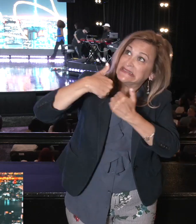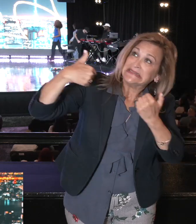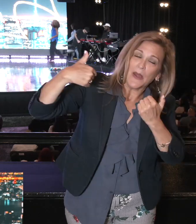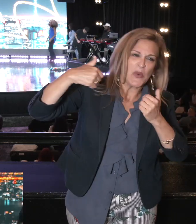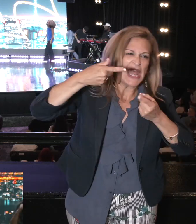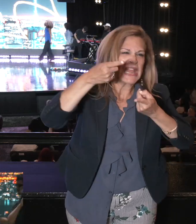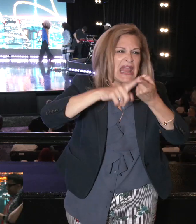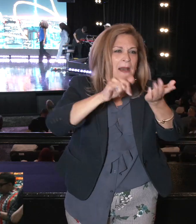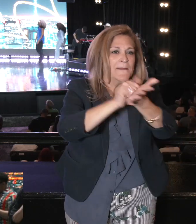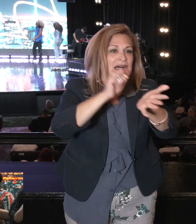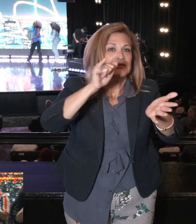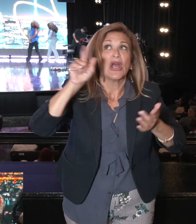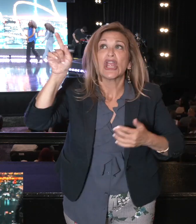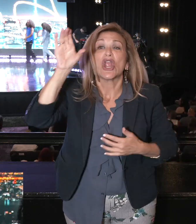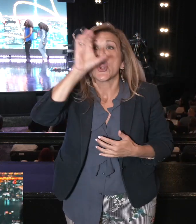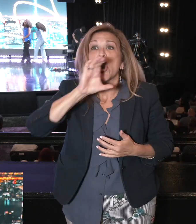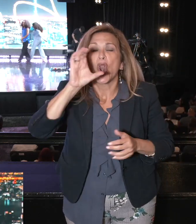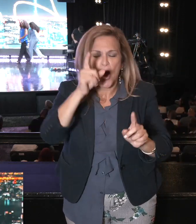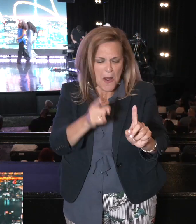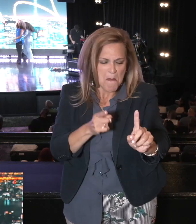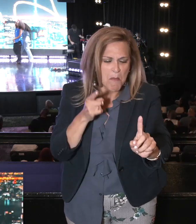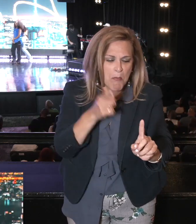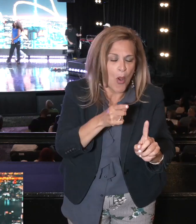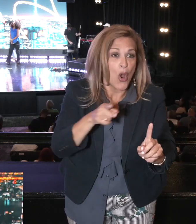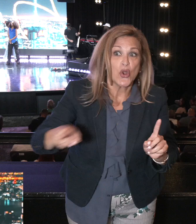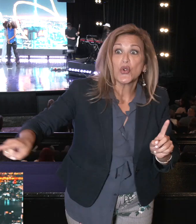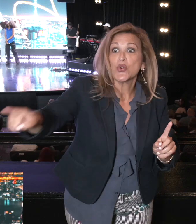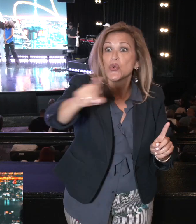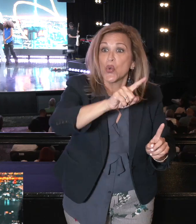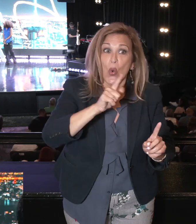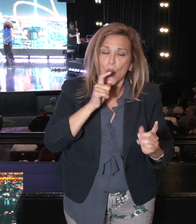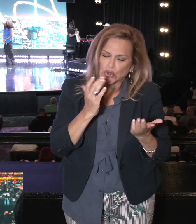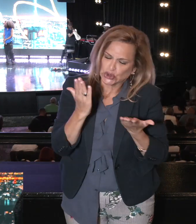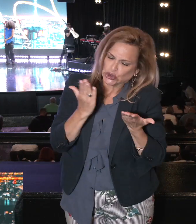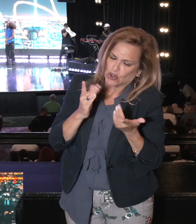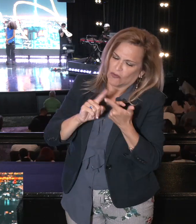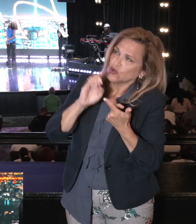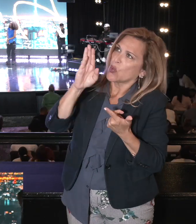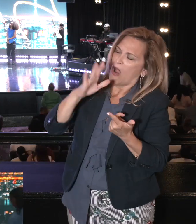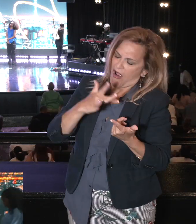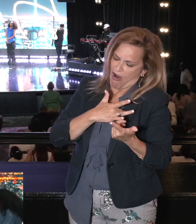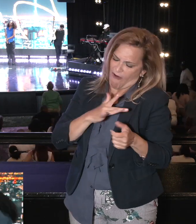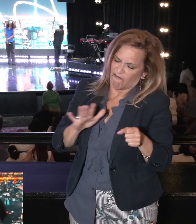wholeheartedly. Can I ask you all to stand please? Please.